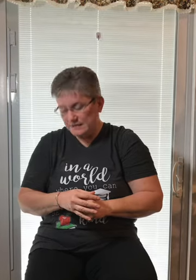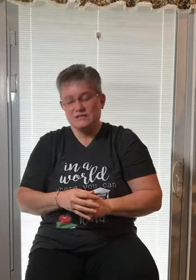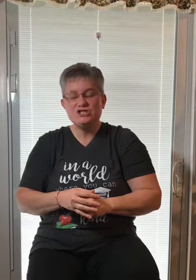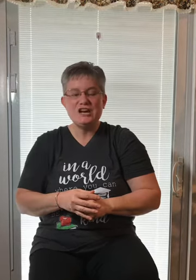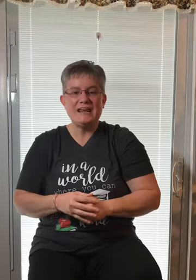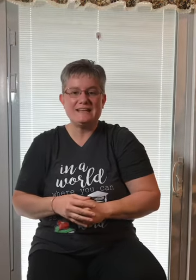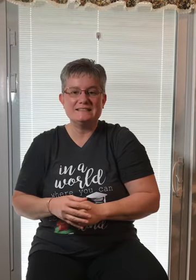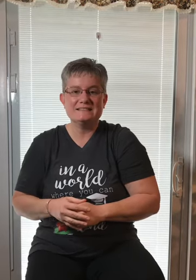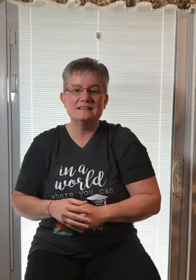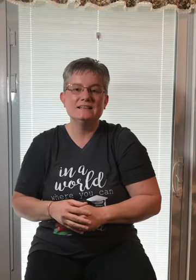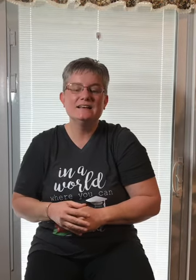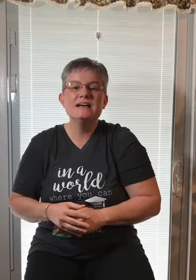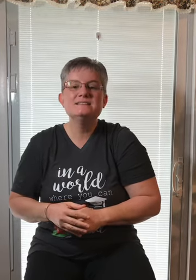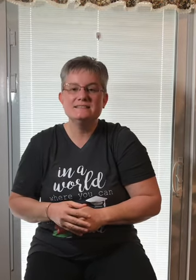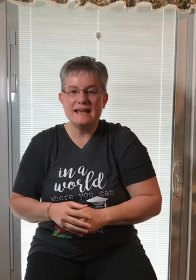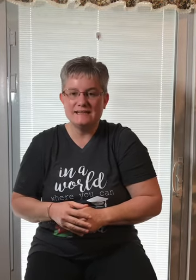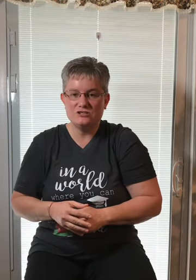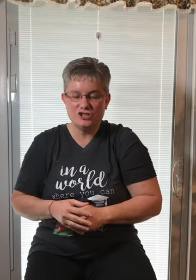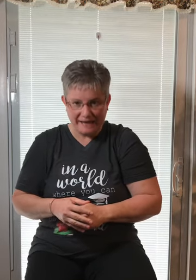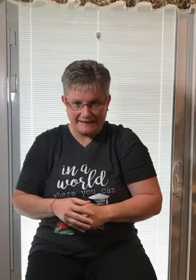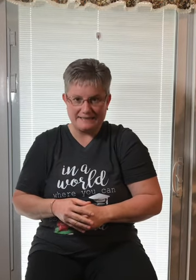chance. Say chance. chance.